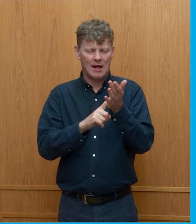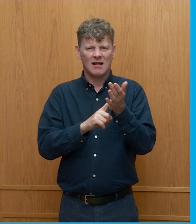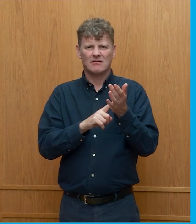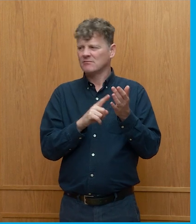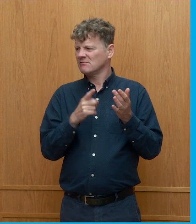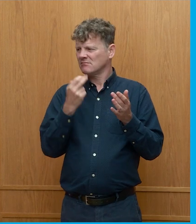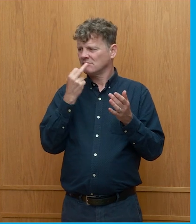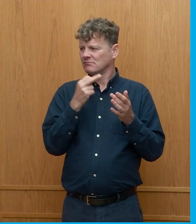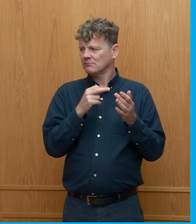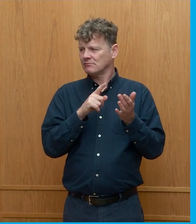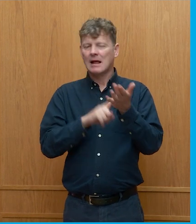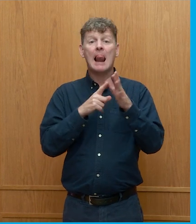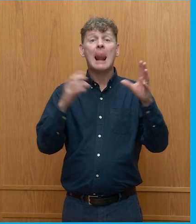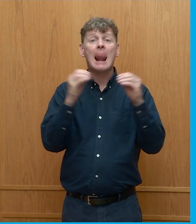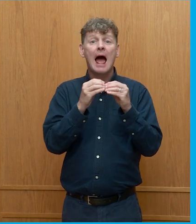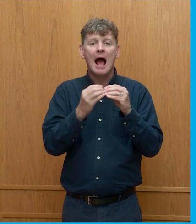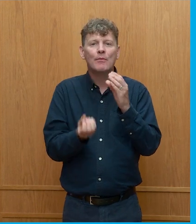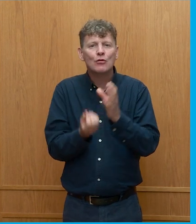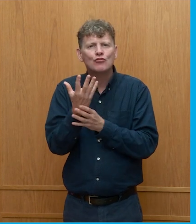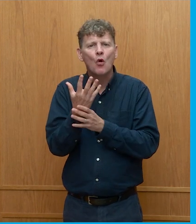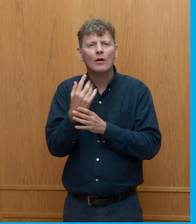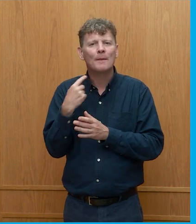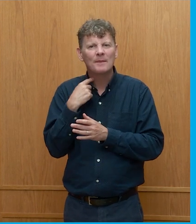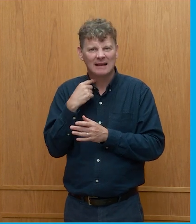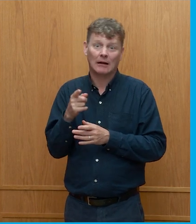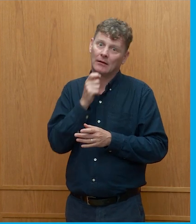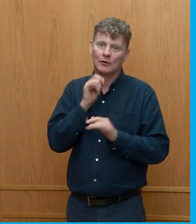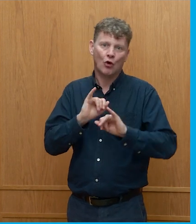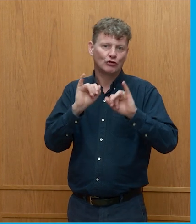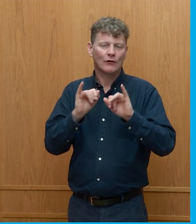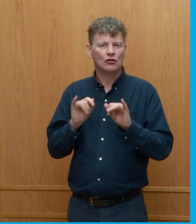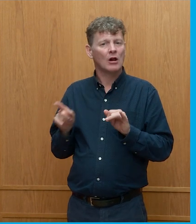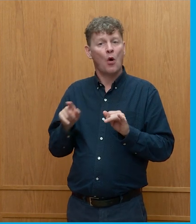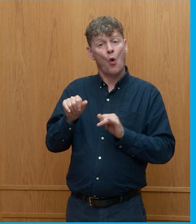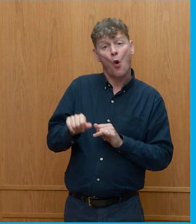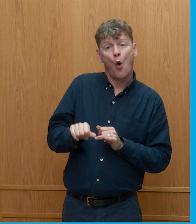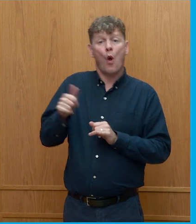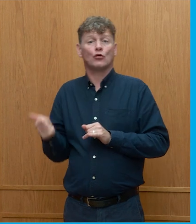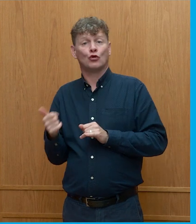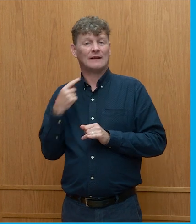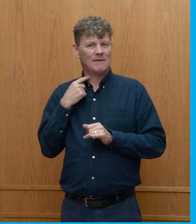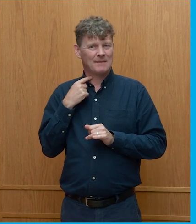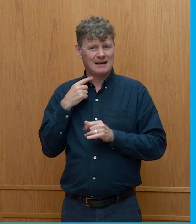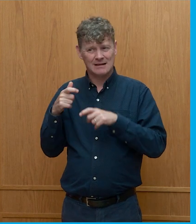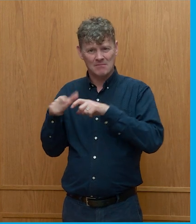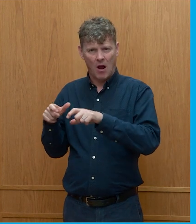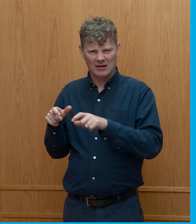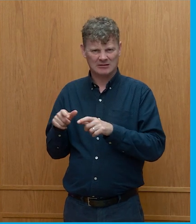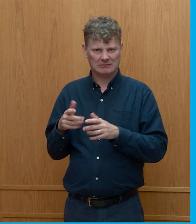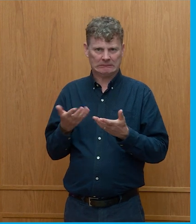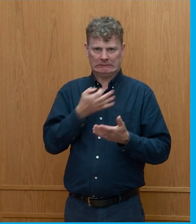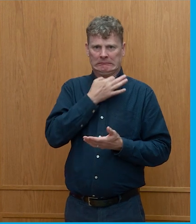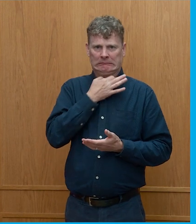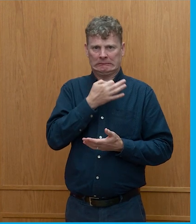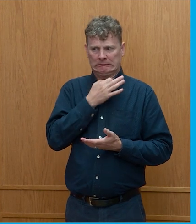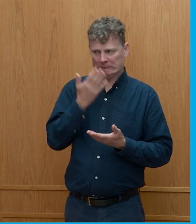bringing up another controversial issue the alternative meat market is is volatile but also those products are